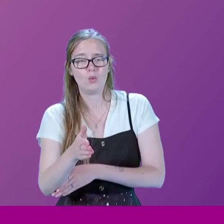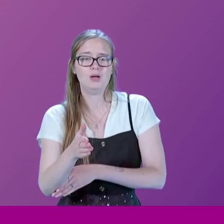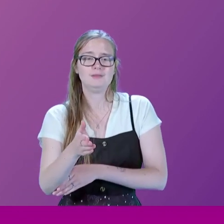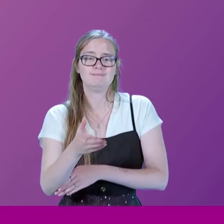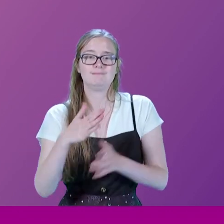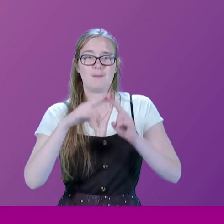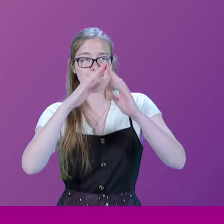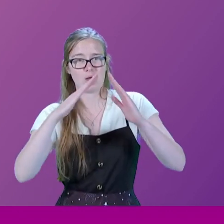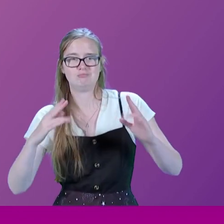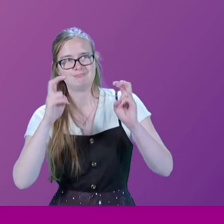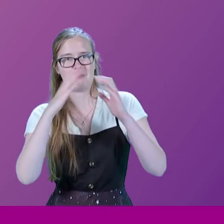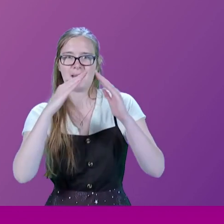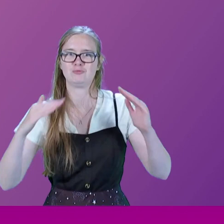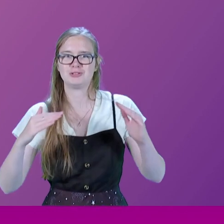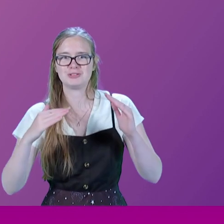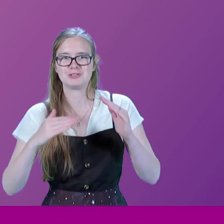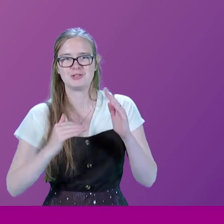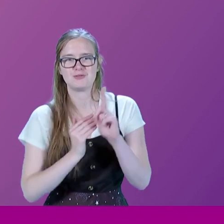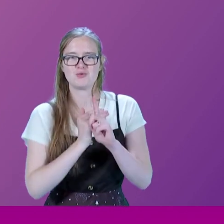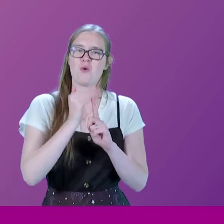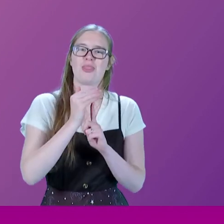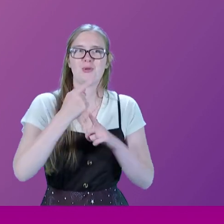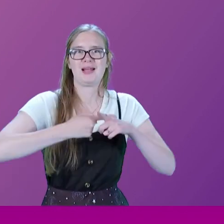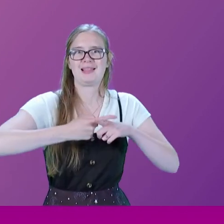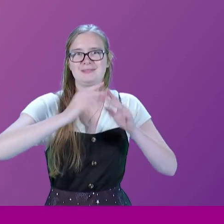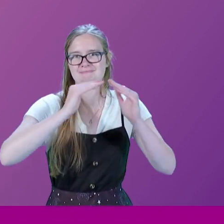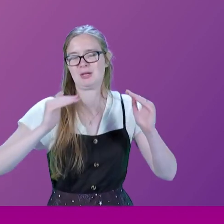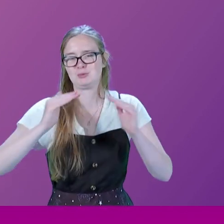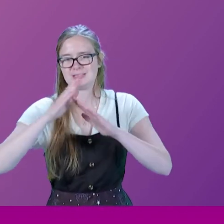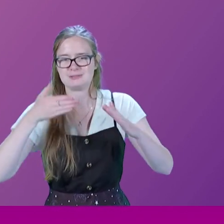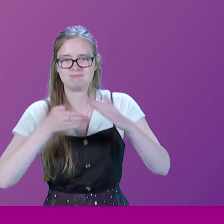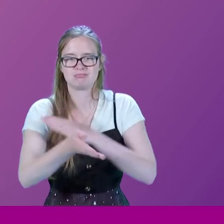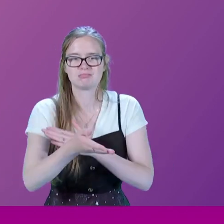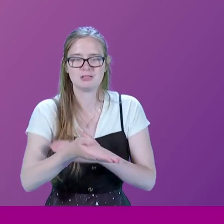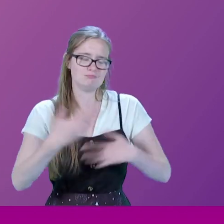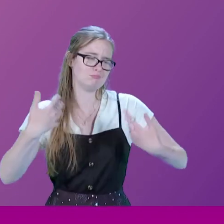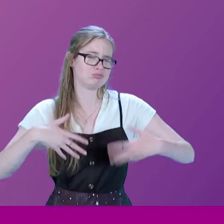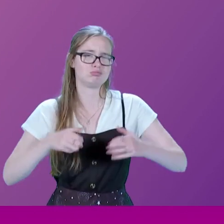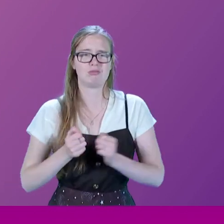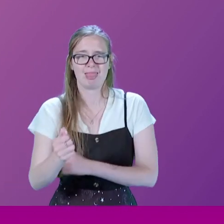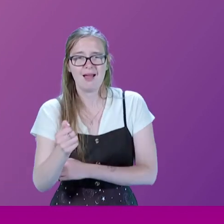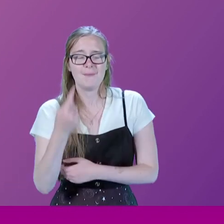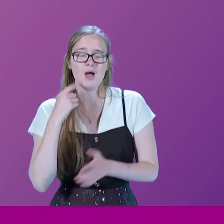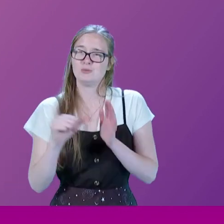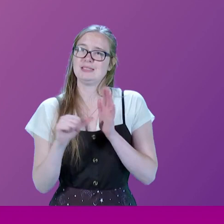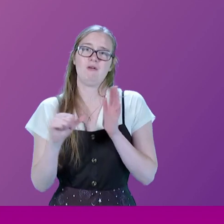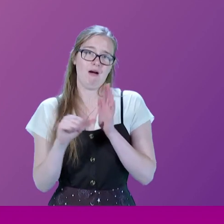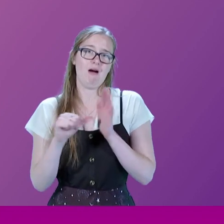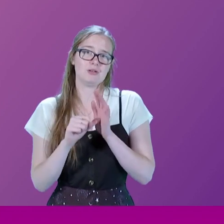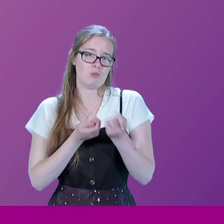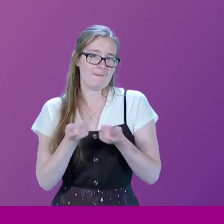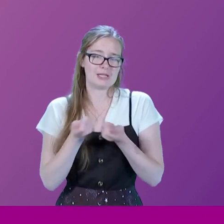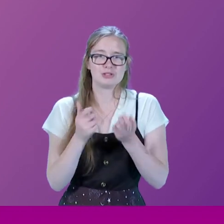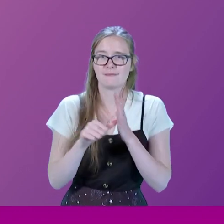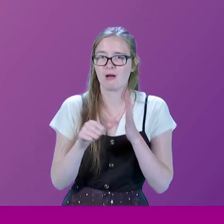mountains, if you can call them that, of northern England. And so it was a spectacular line. But it was always a difficult line, has